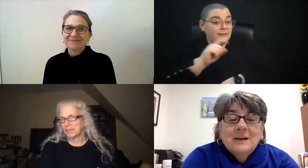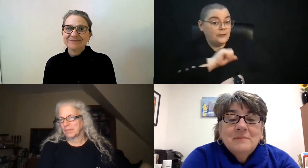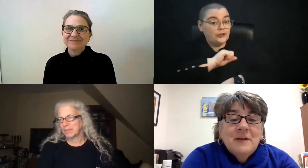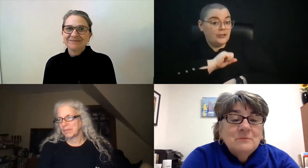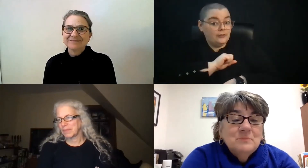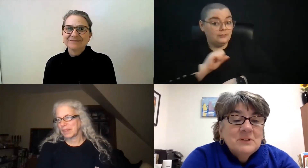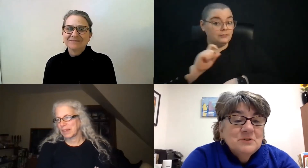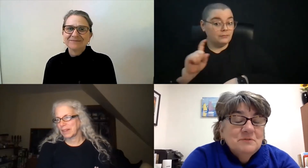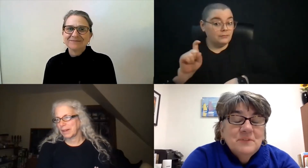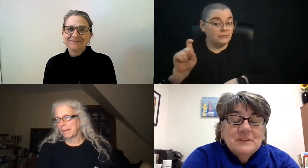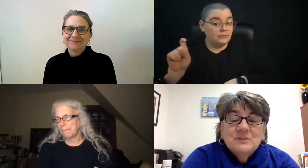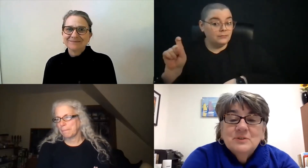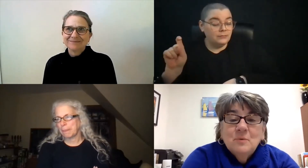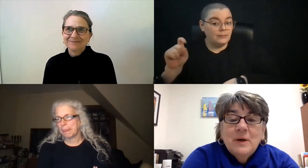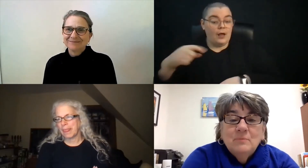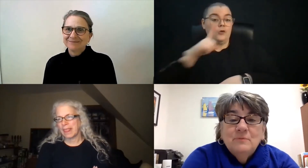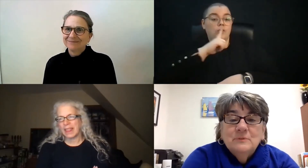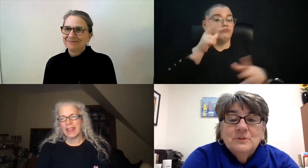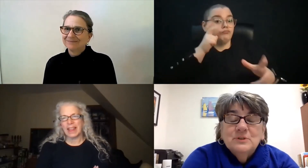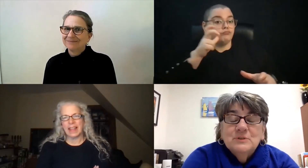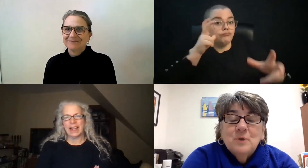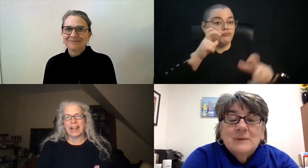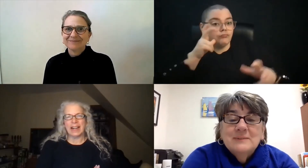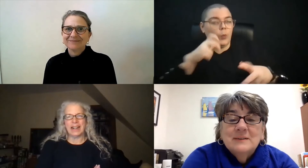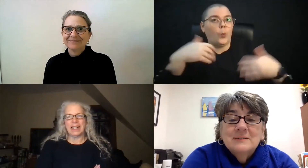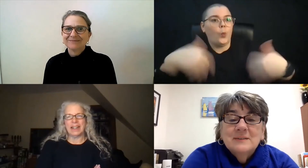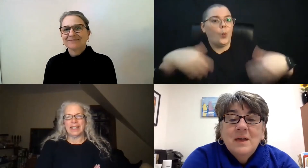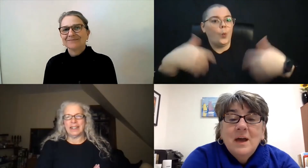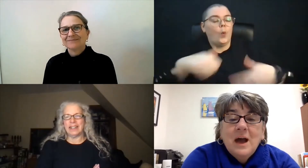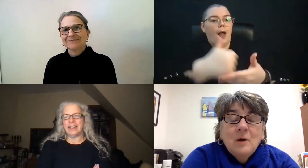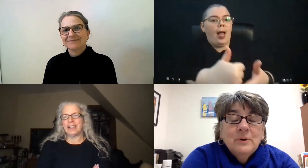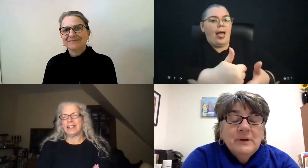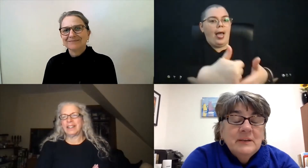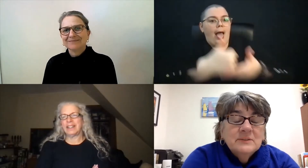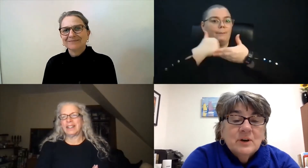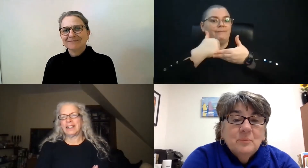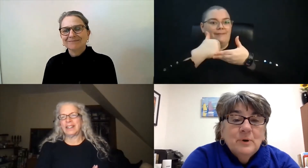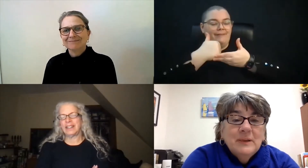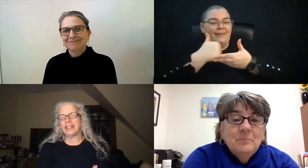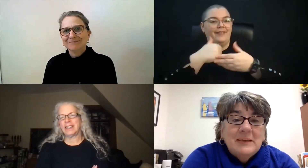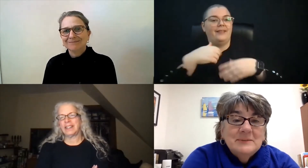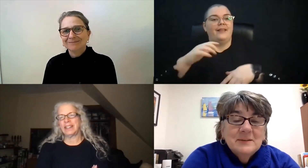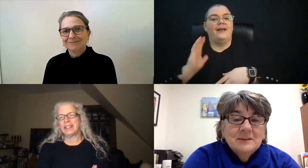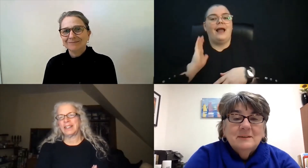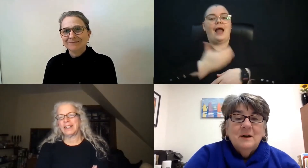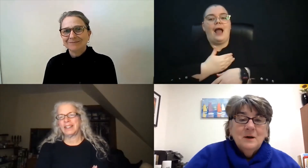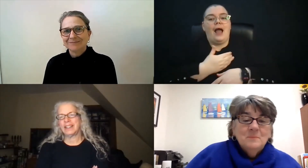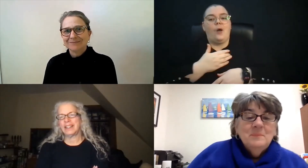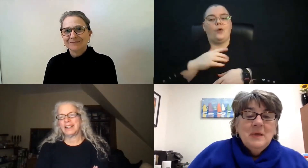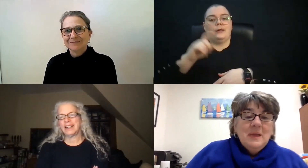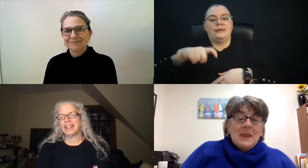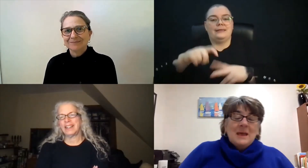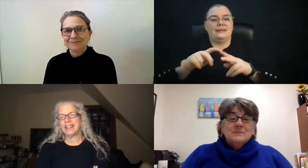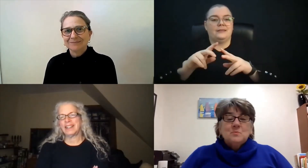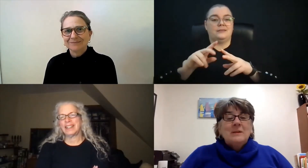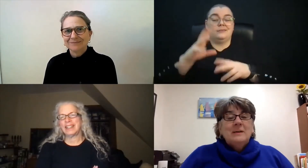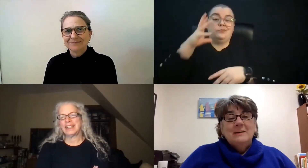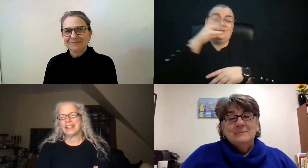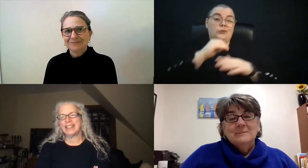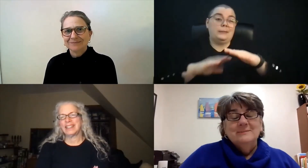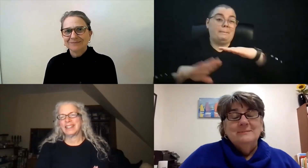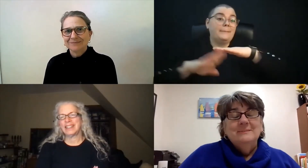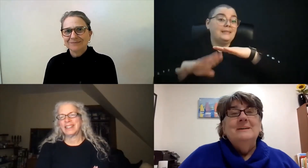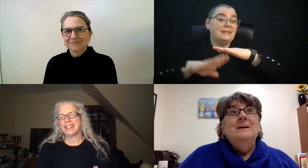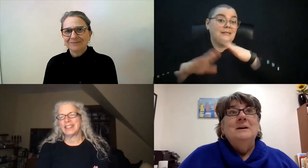I found much of this so helpful to just process. Our needs are pretty basic, as well